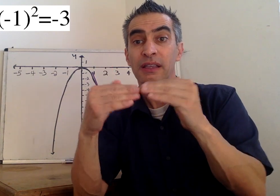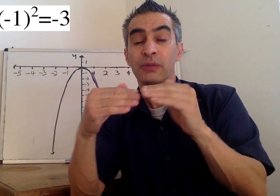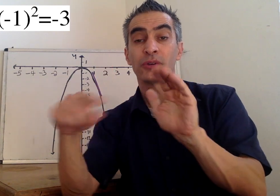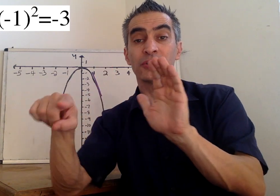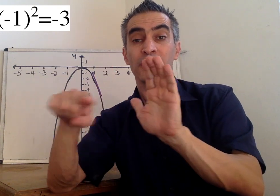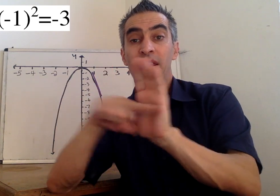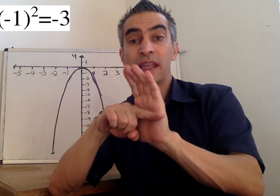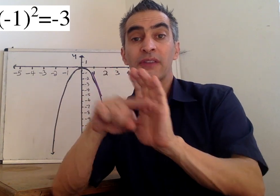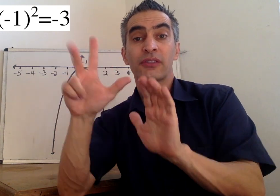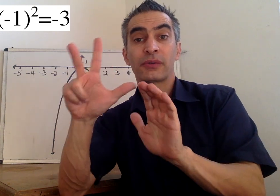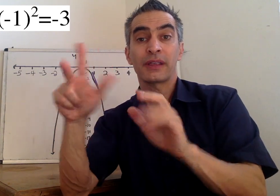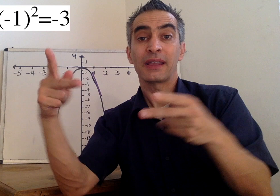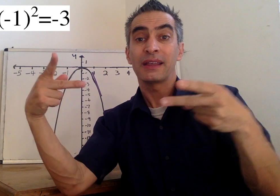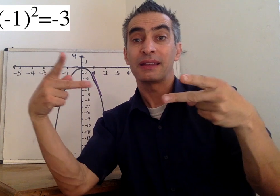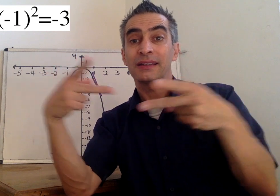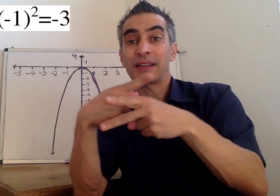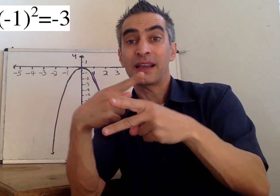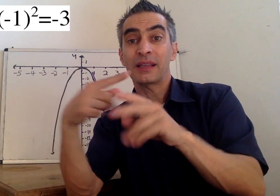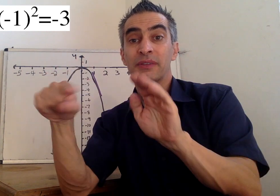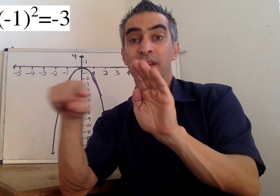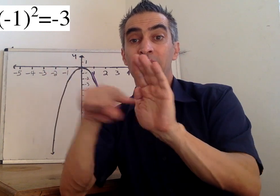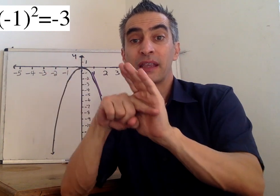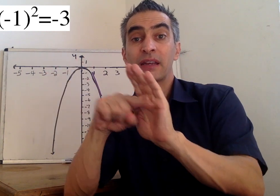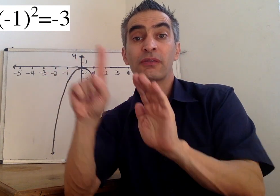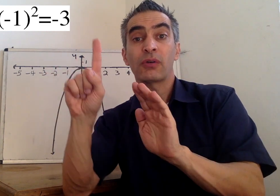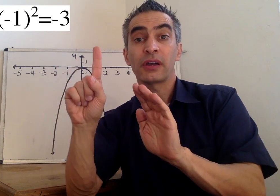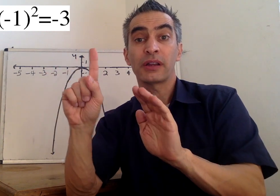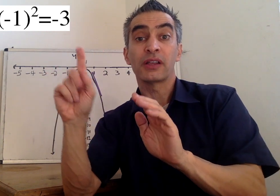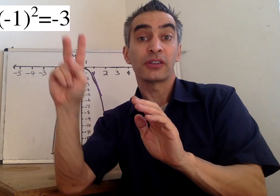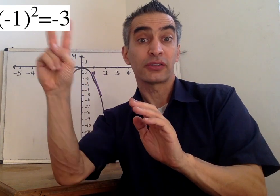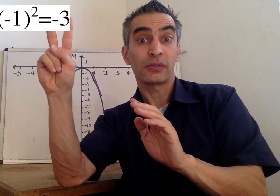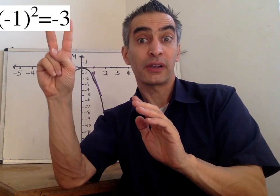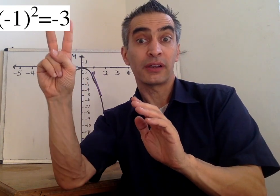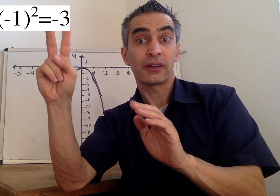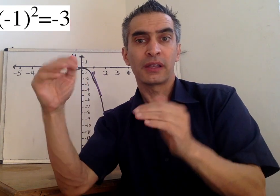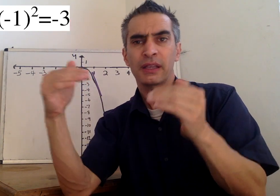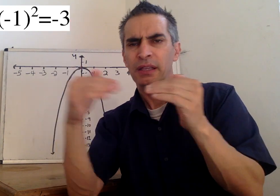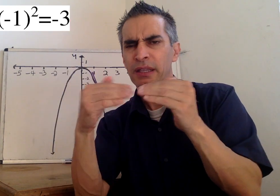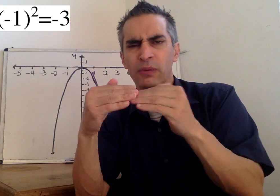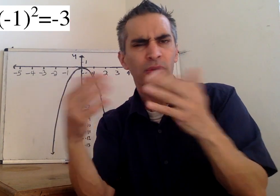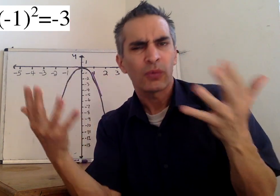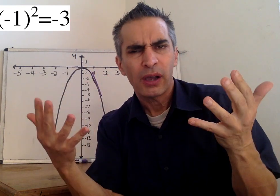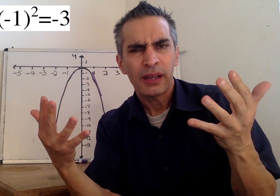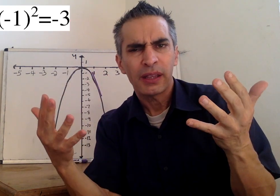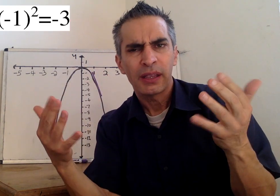equals negative 3 times negative 1 squared, which equals